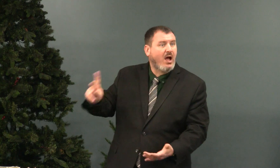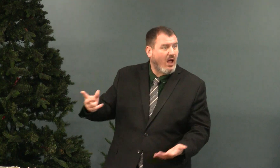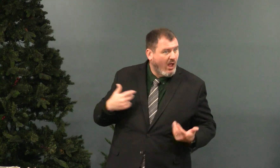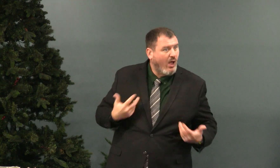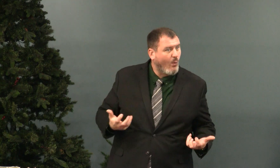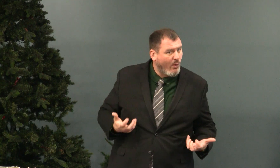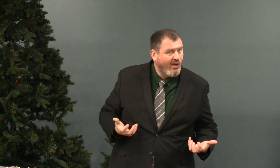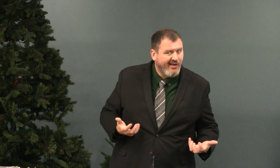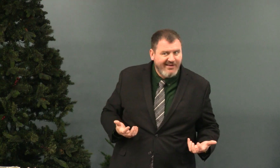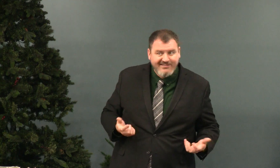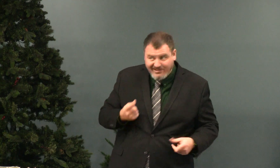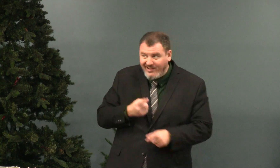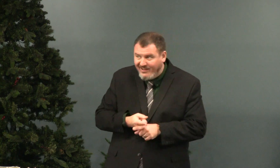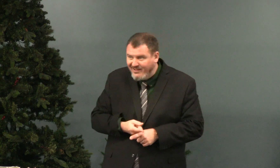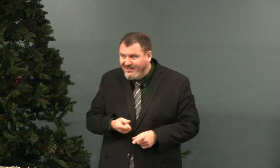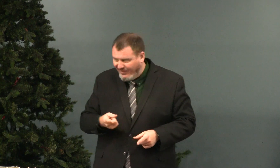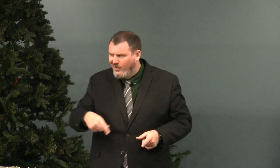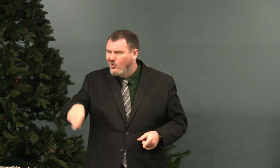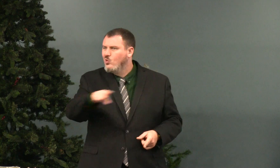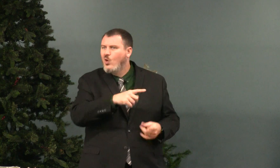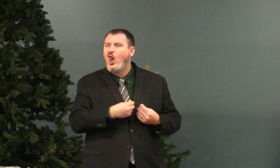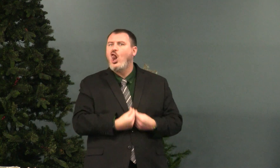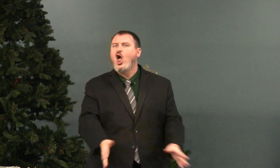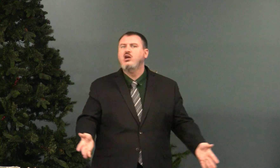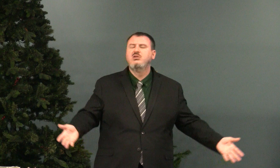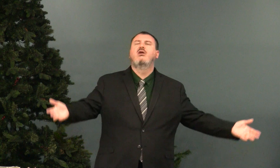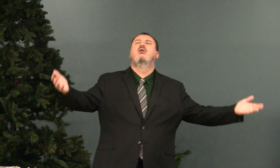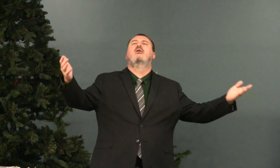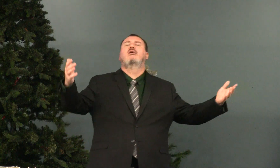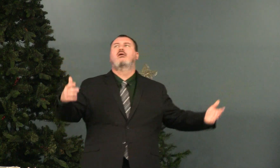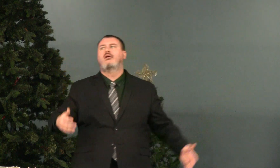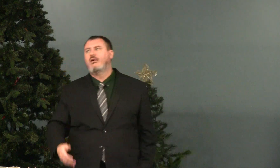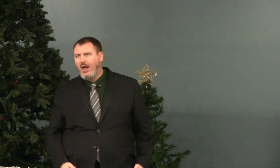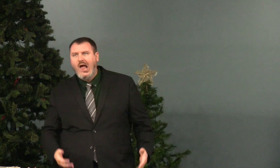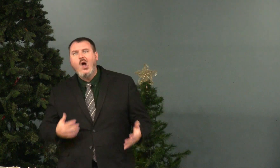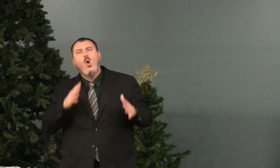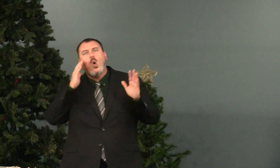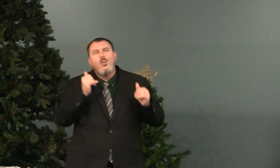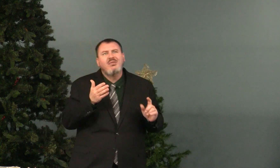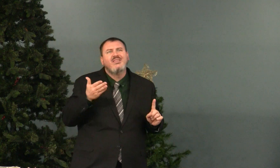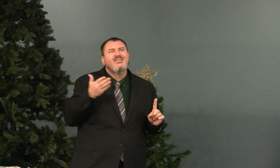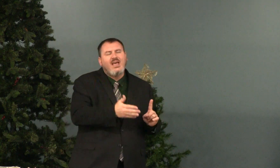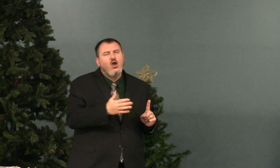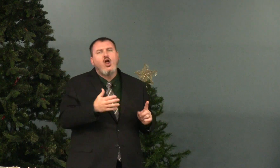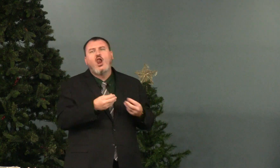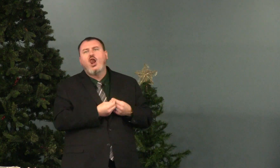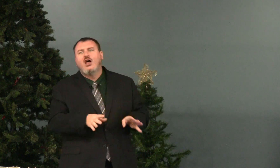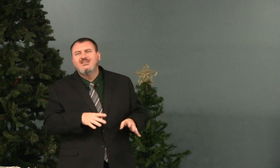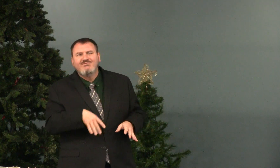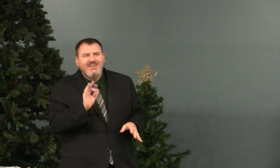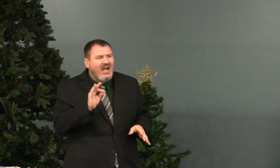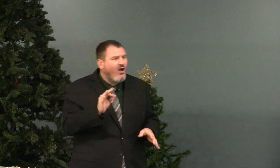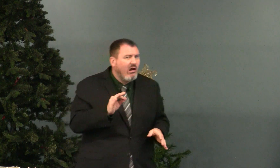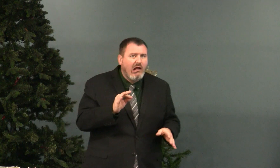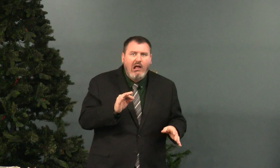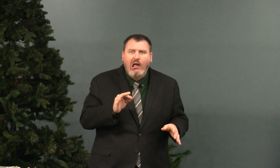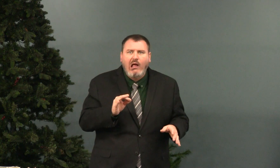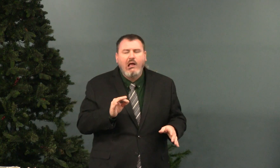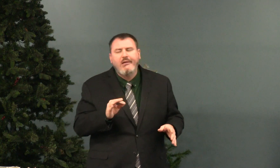If I lost something, I would want somebody to put it in lost and found so I could go back and look for it. I hope it's there in the lost and